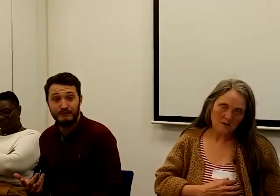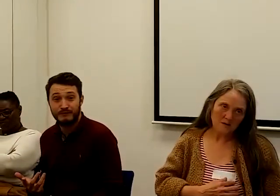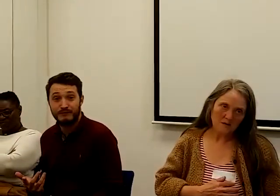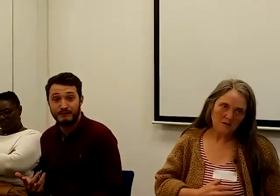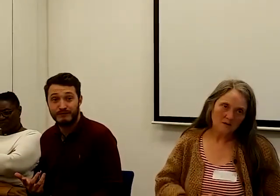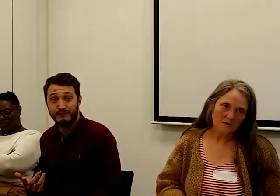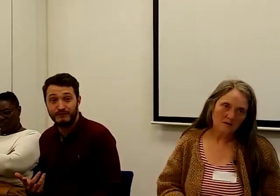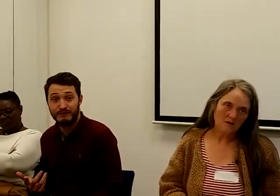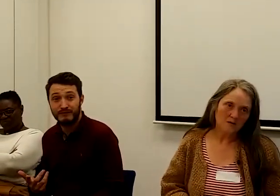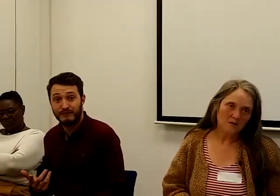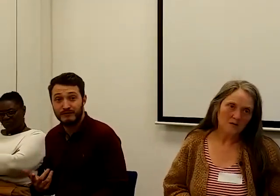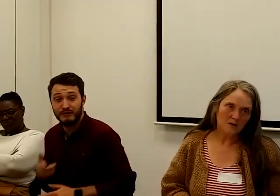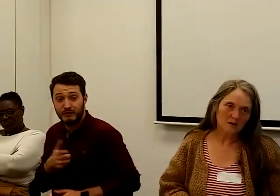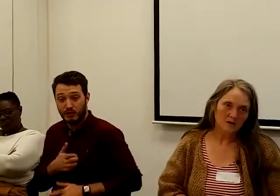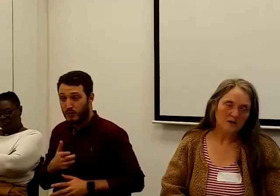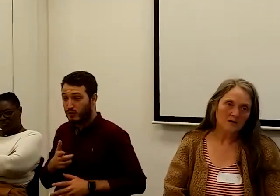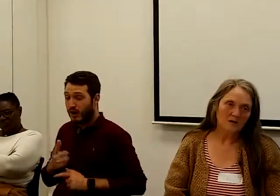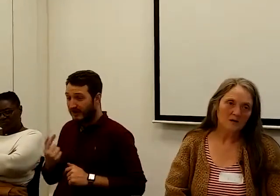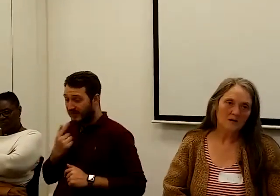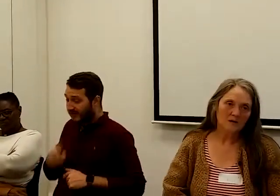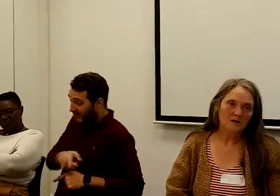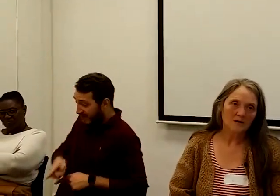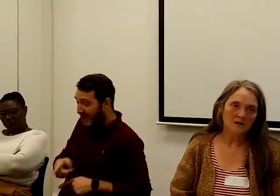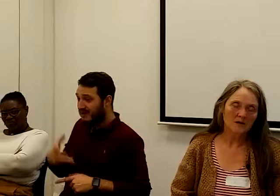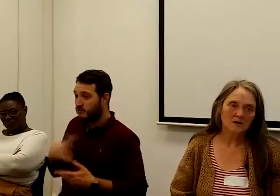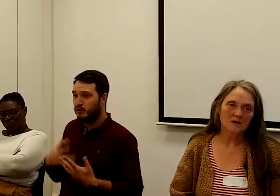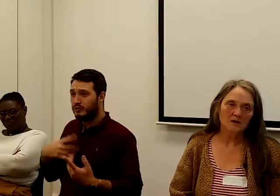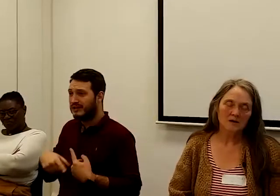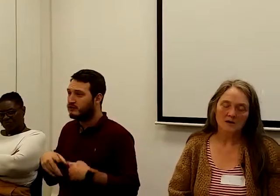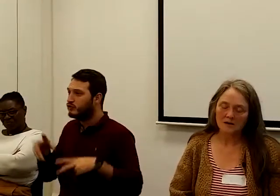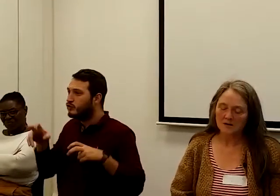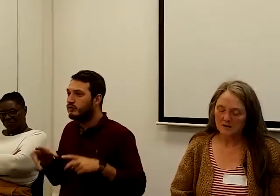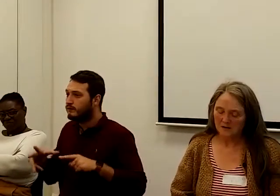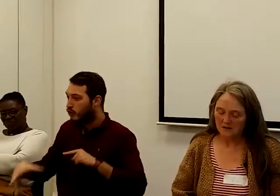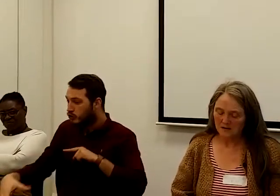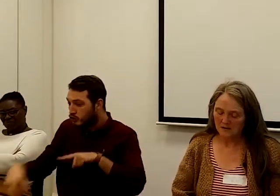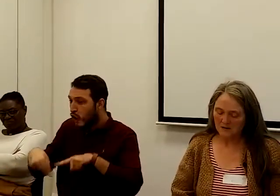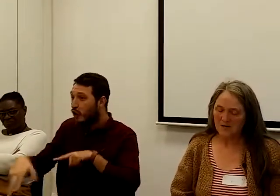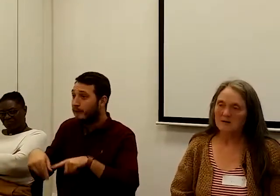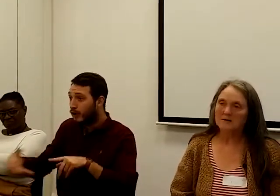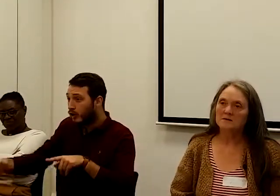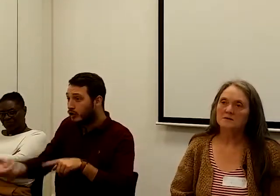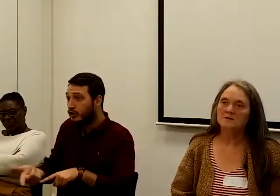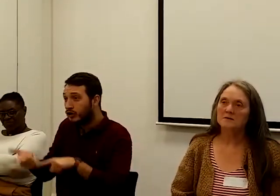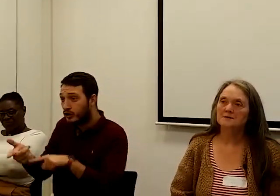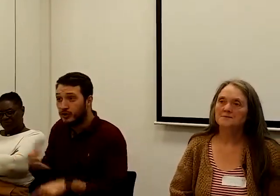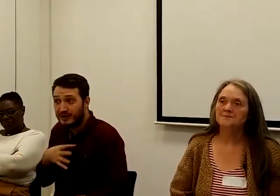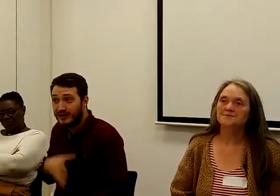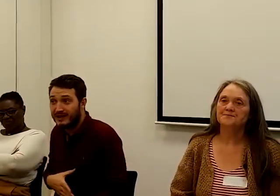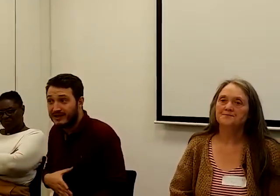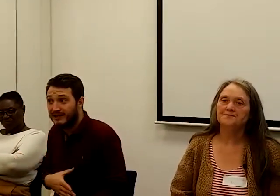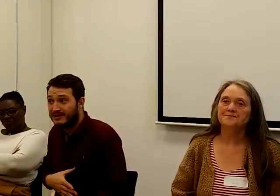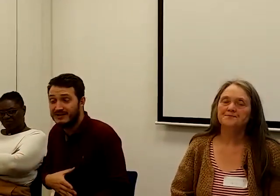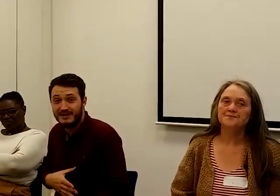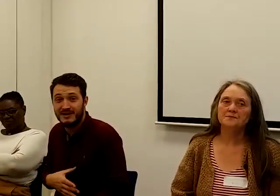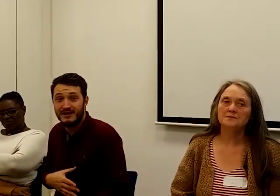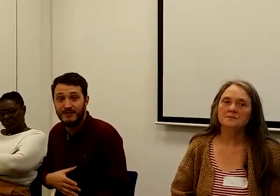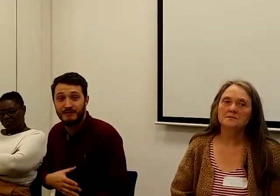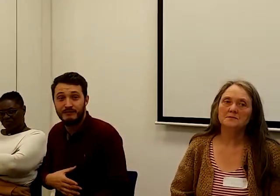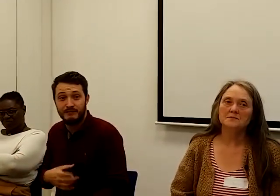document some of these people who are... Yeah. Who actually don't have the capability or even... I mean I've tried to use a computer